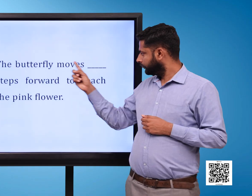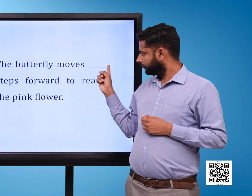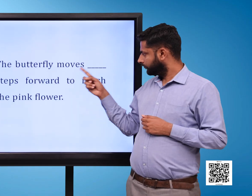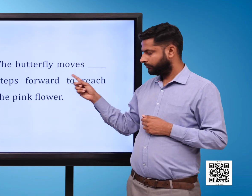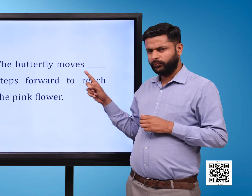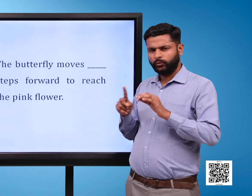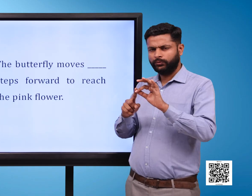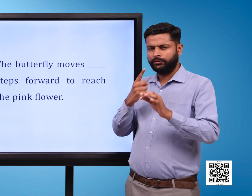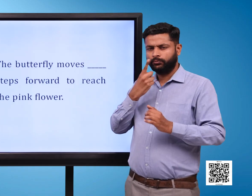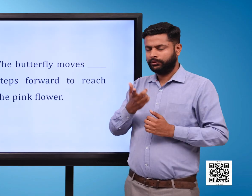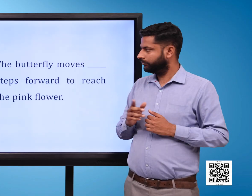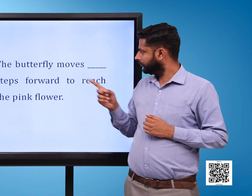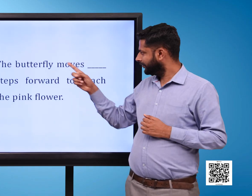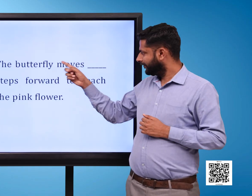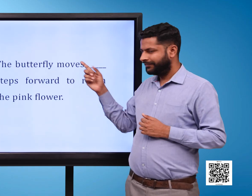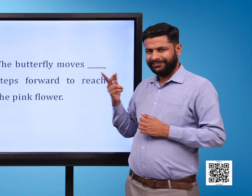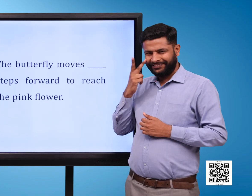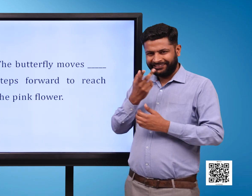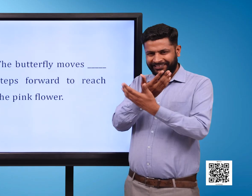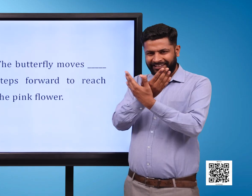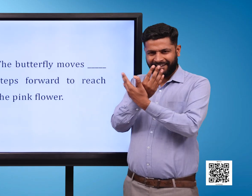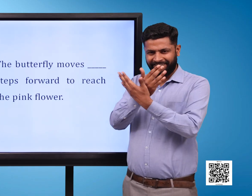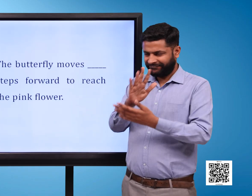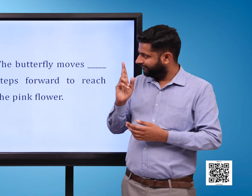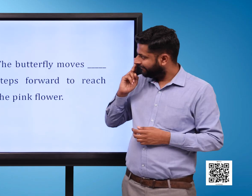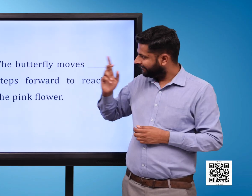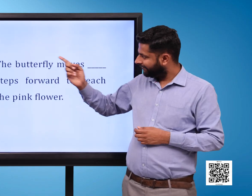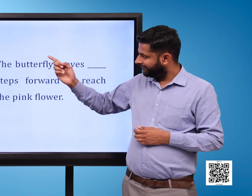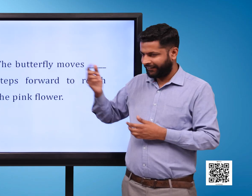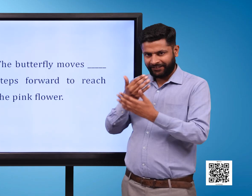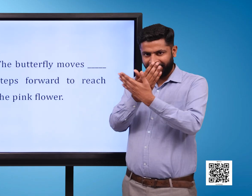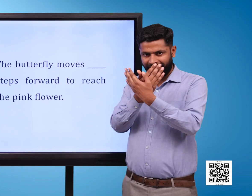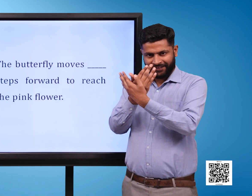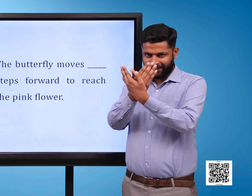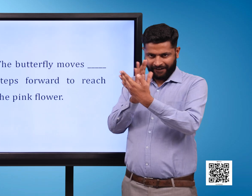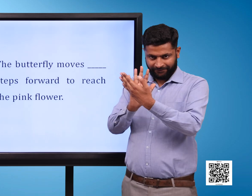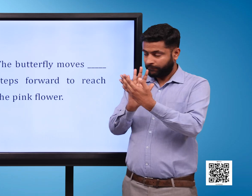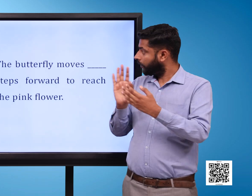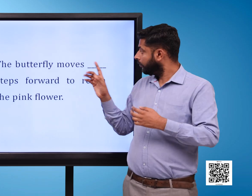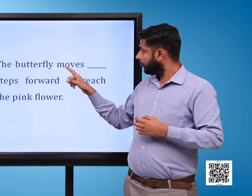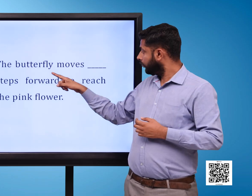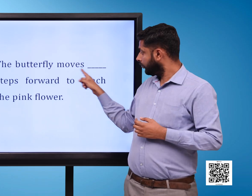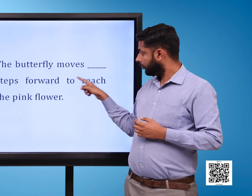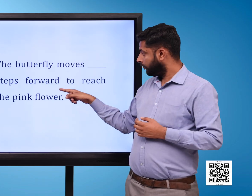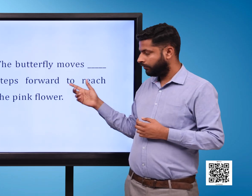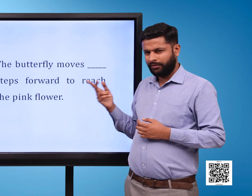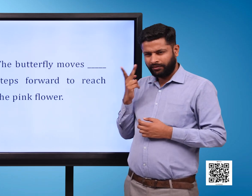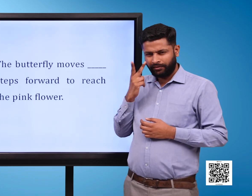A The butterfly moves blank steps forward to reach the pink flower